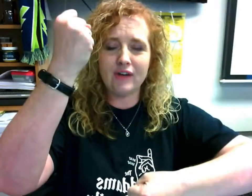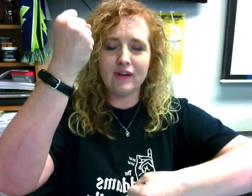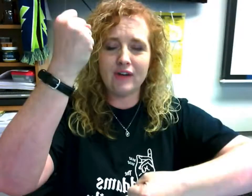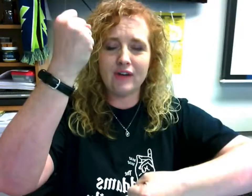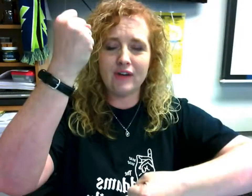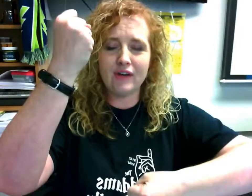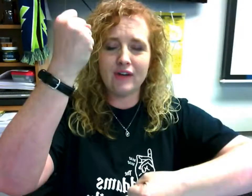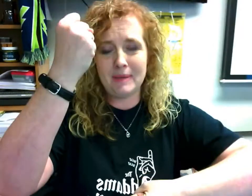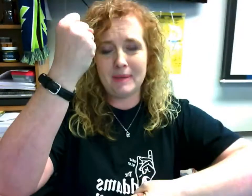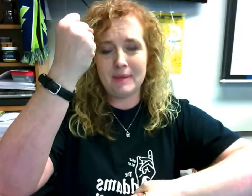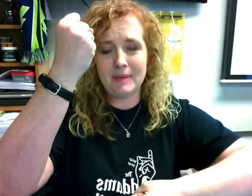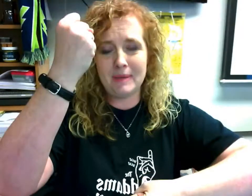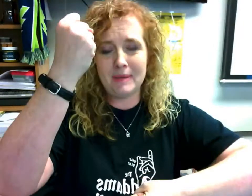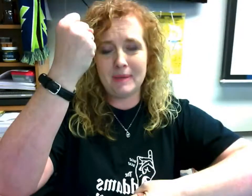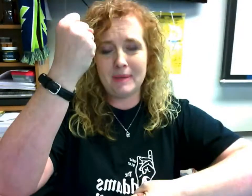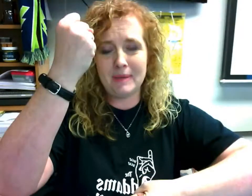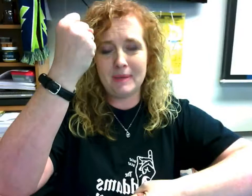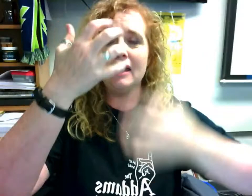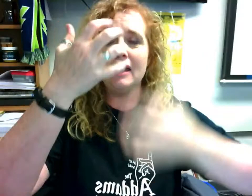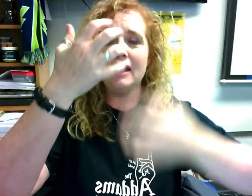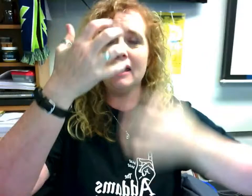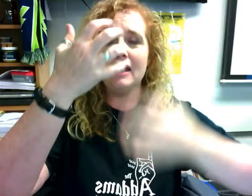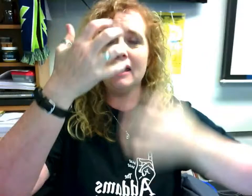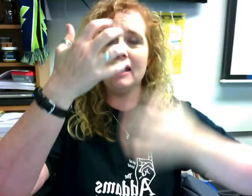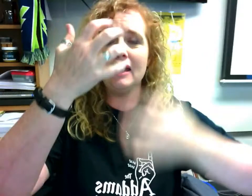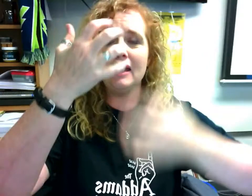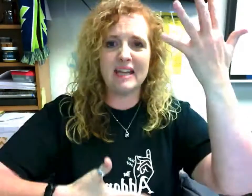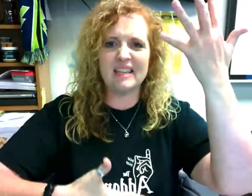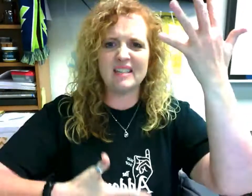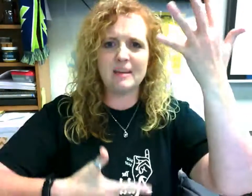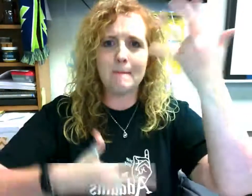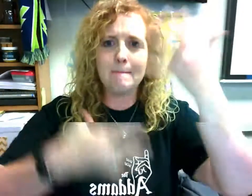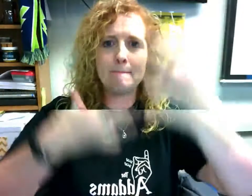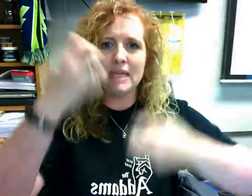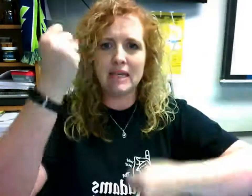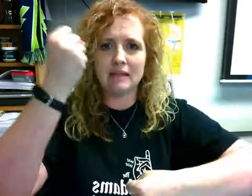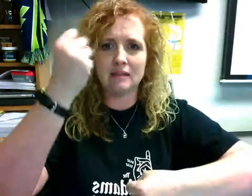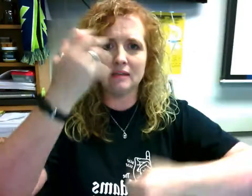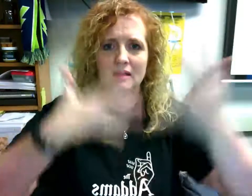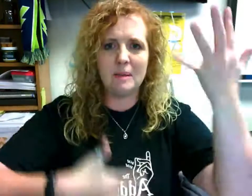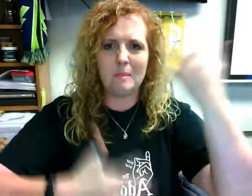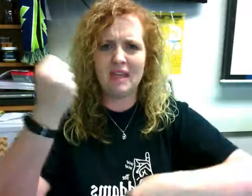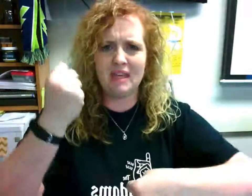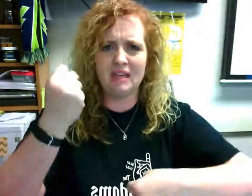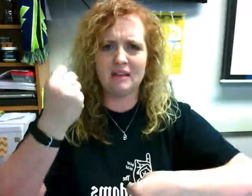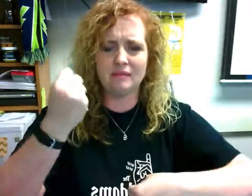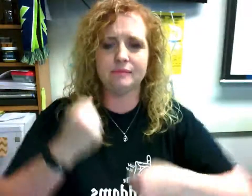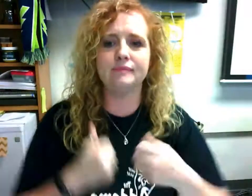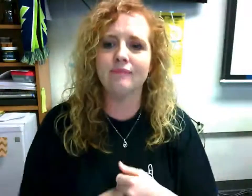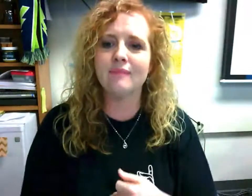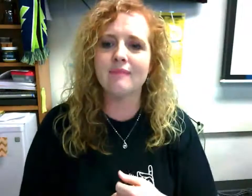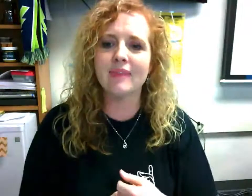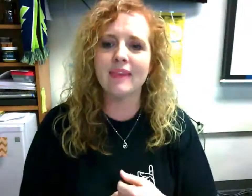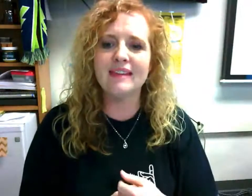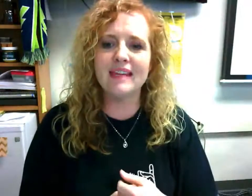it's a one and an x and you're going one out and you're pulling forward to your head as an x